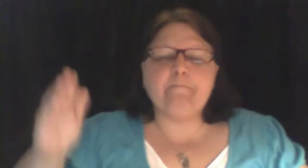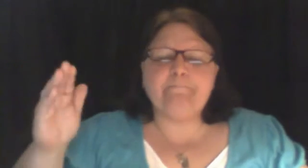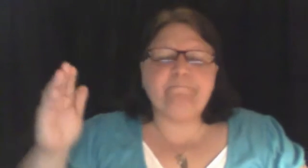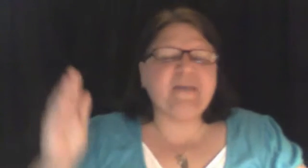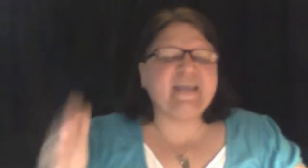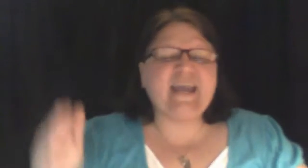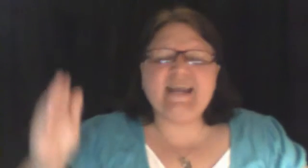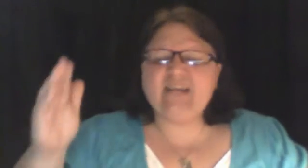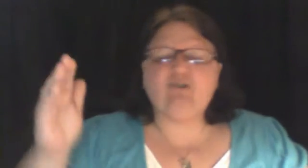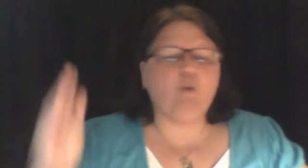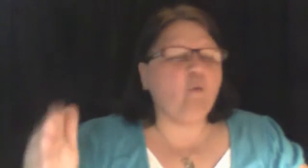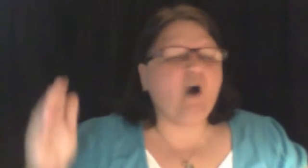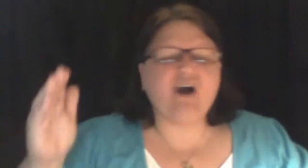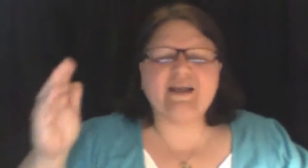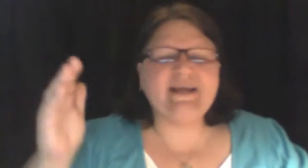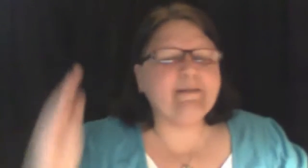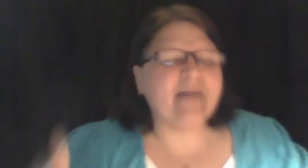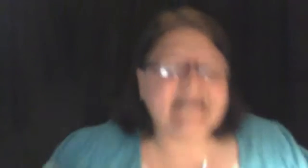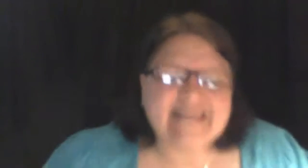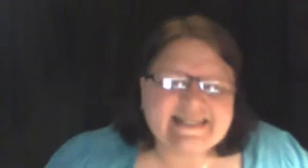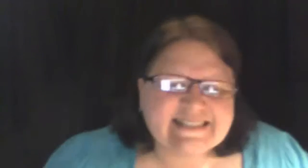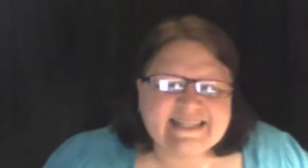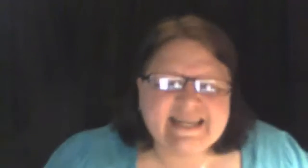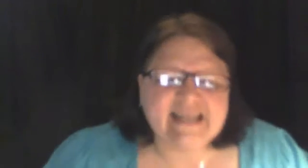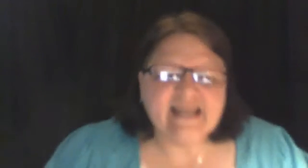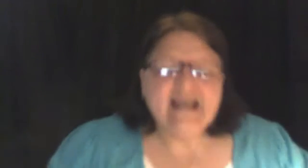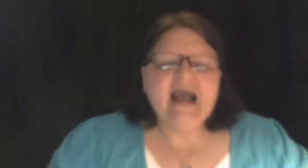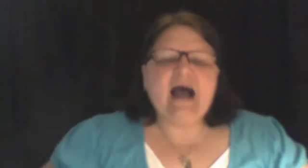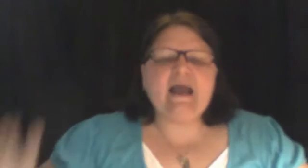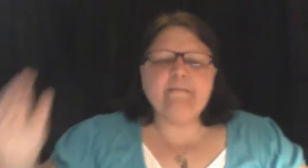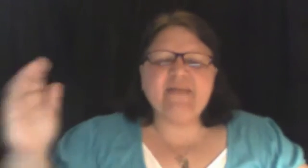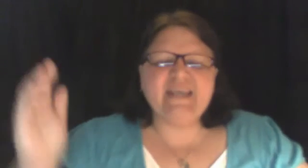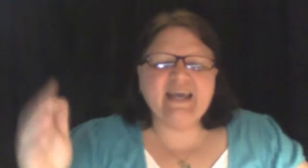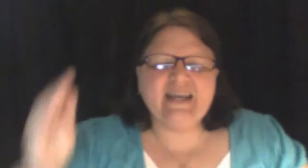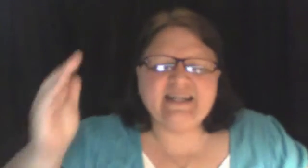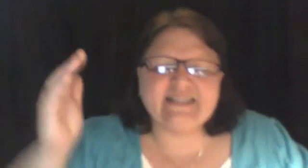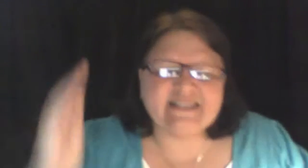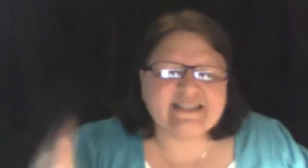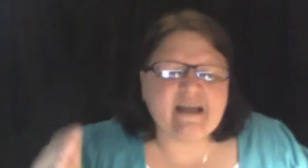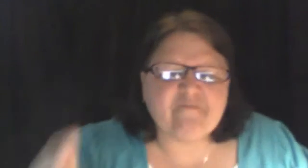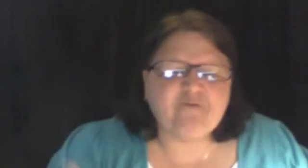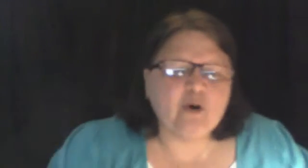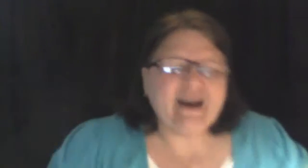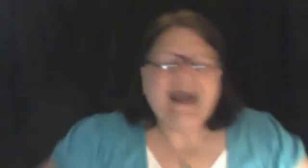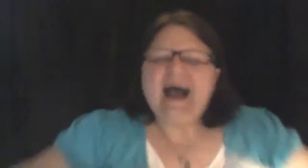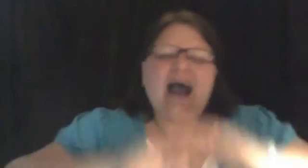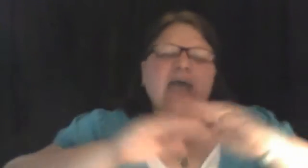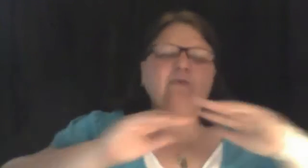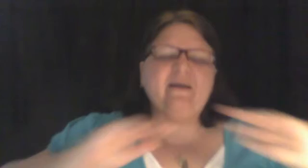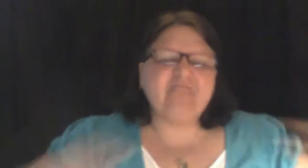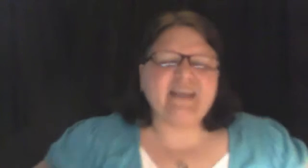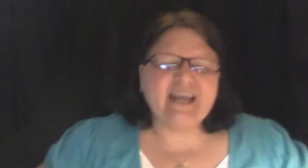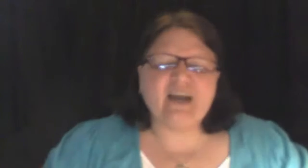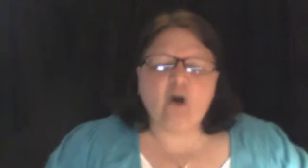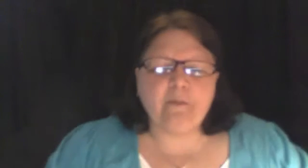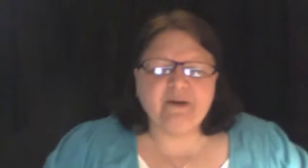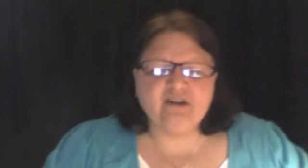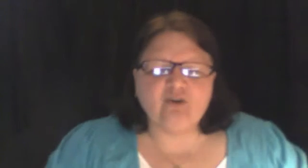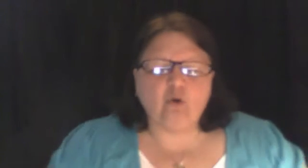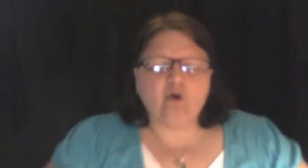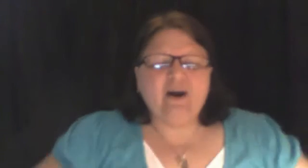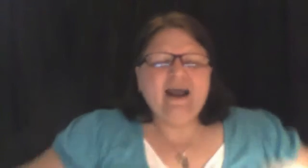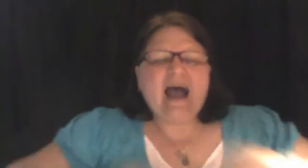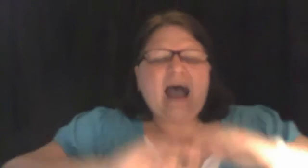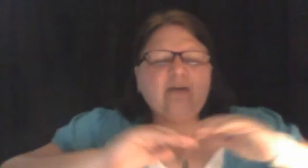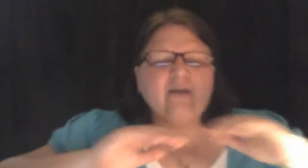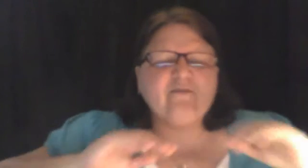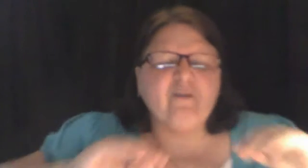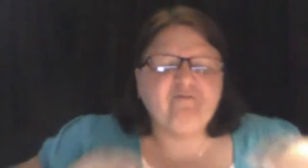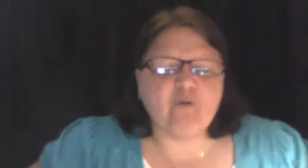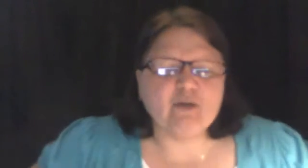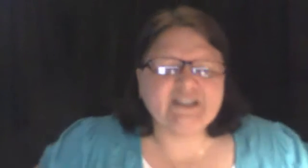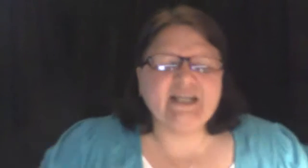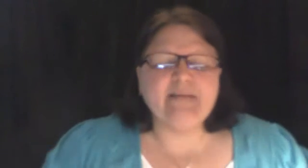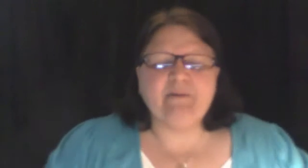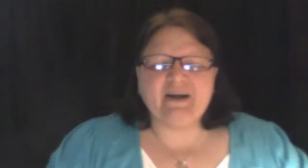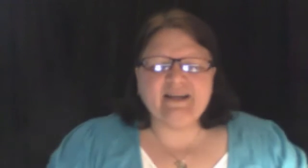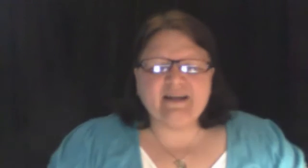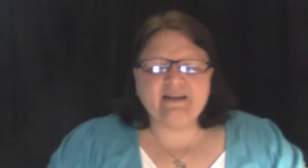beginning to walk into my destiny. I am beginning to step foot. I don't have to kick open a door. I don't have to force anybody to